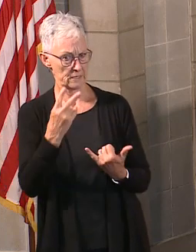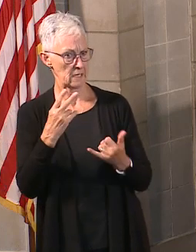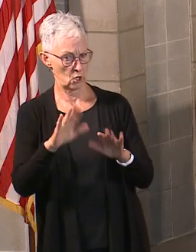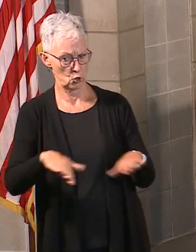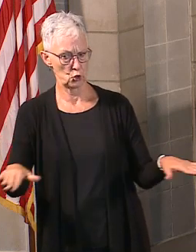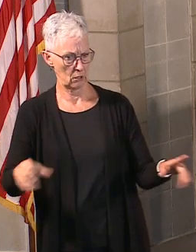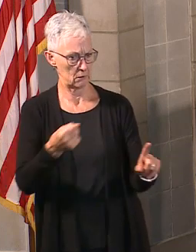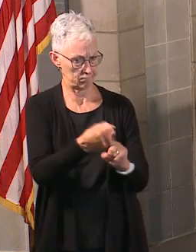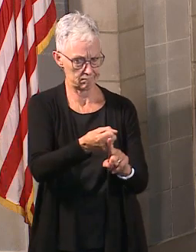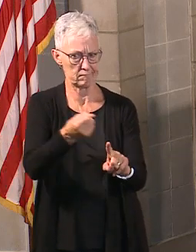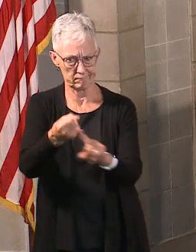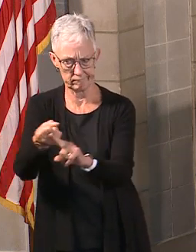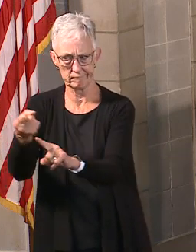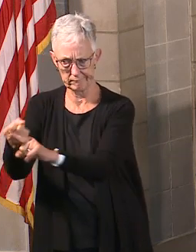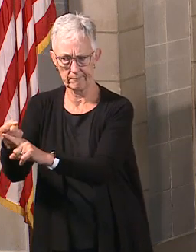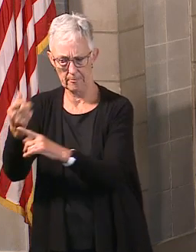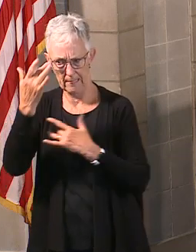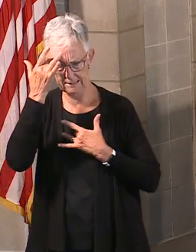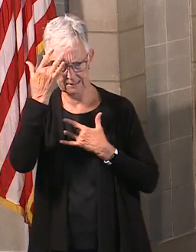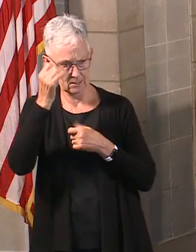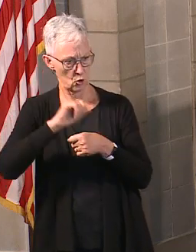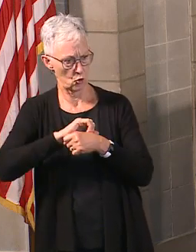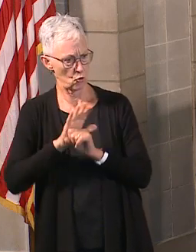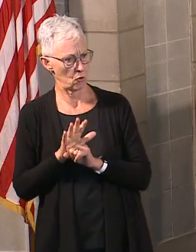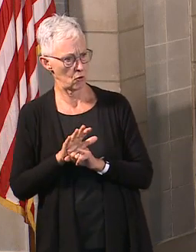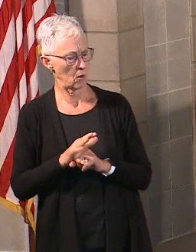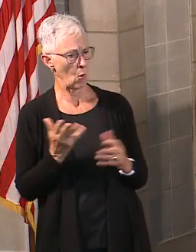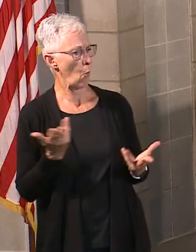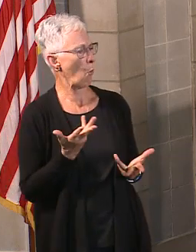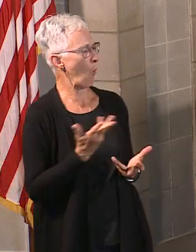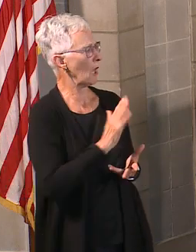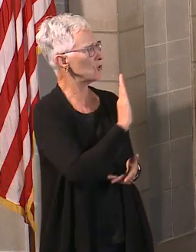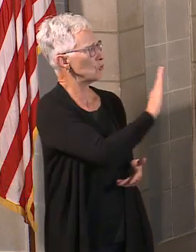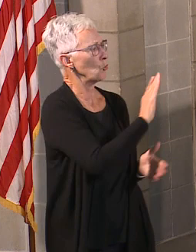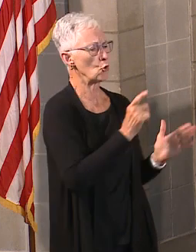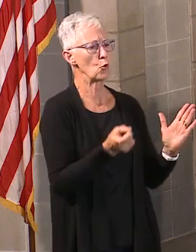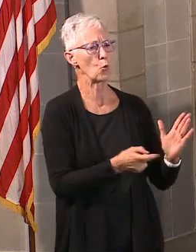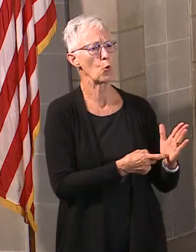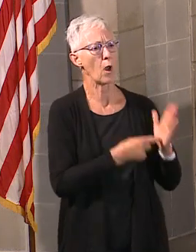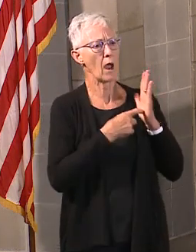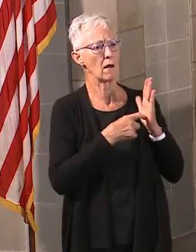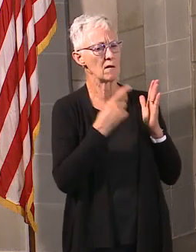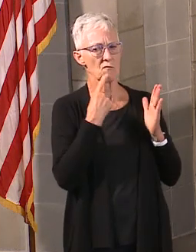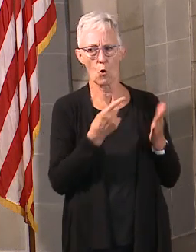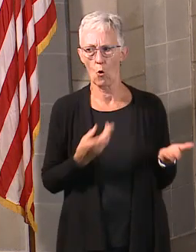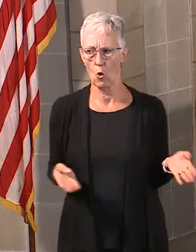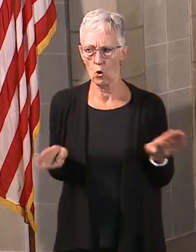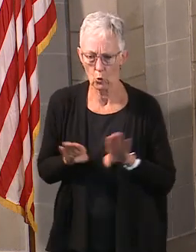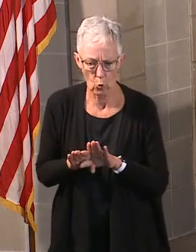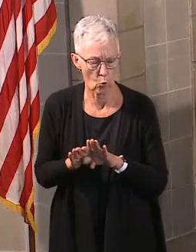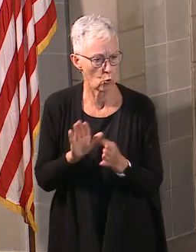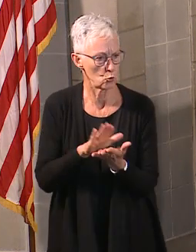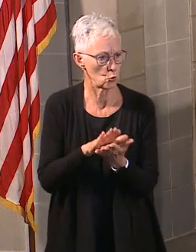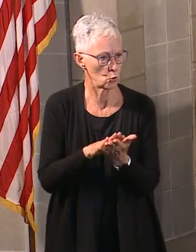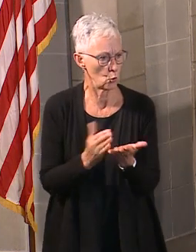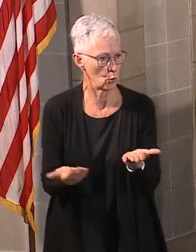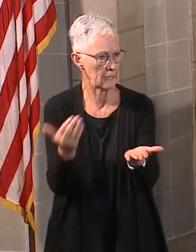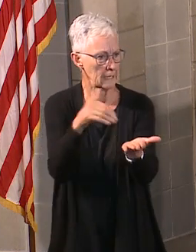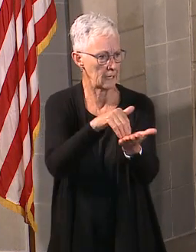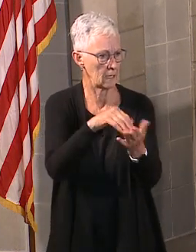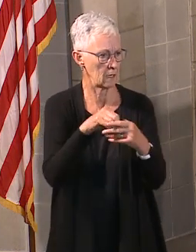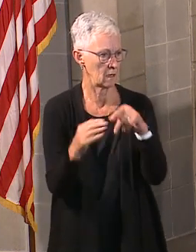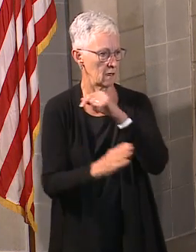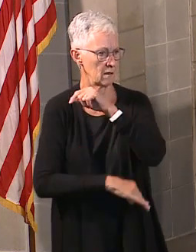What will be the threshold or the criteria for school shutdowns in the fall?